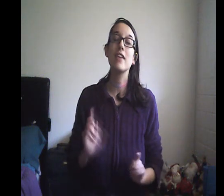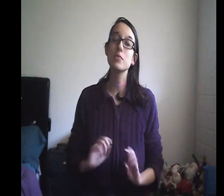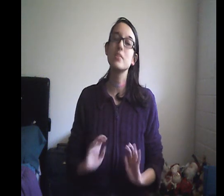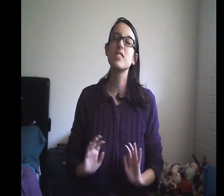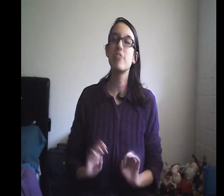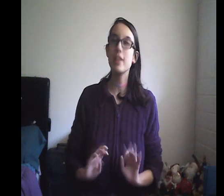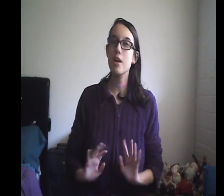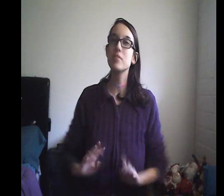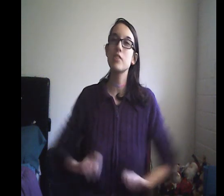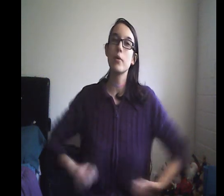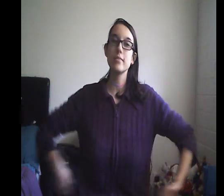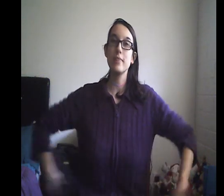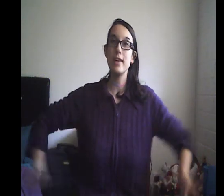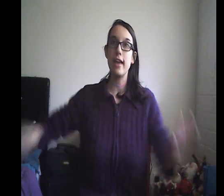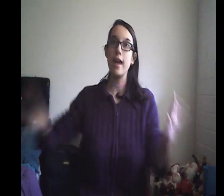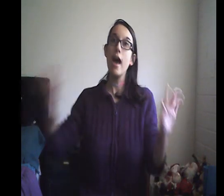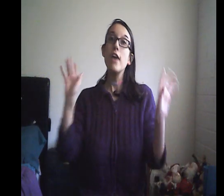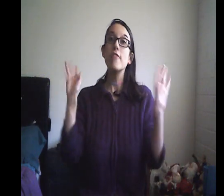i do like